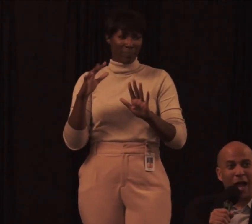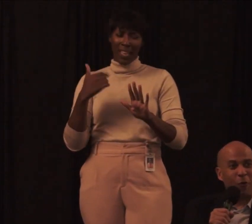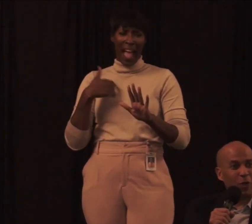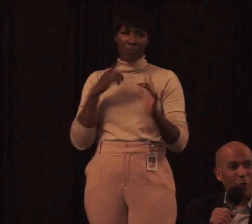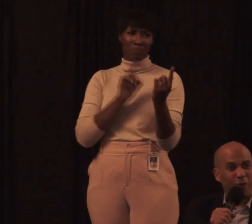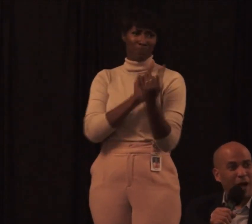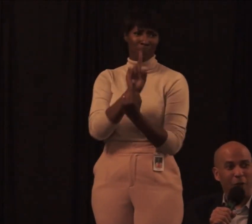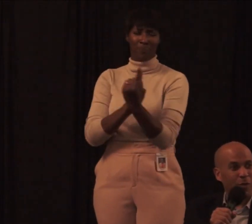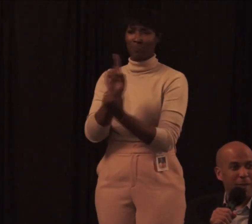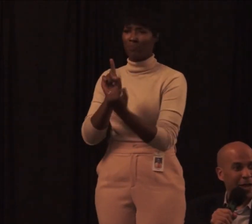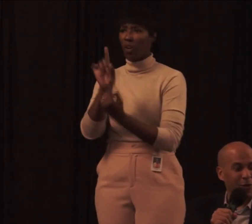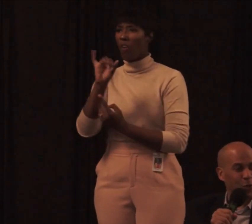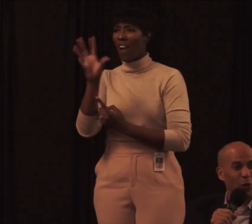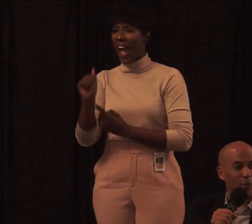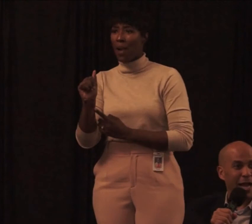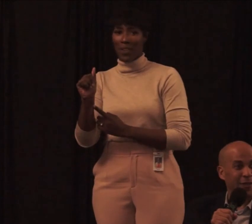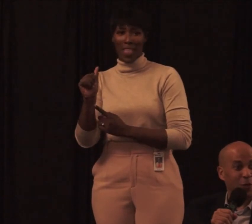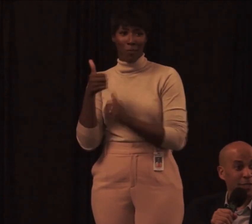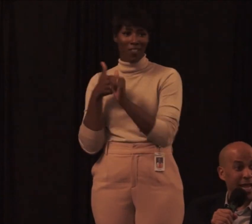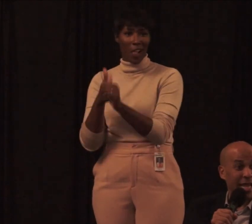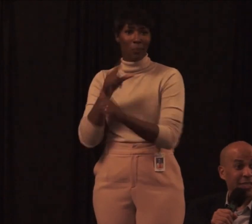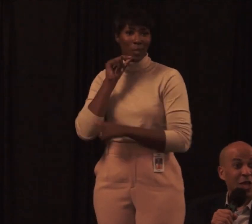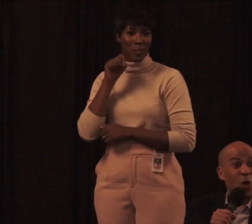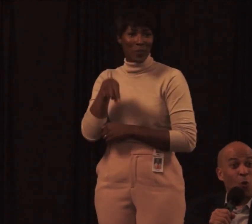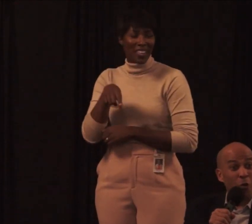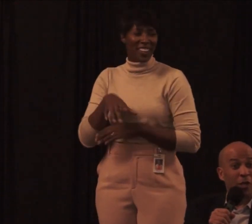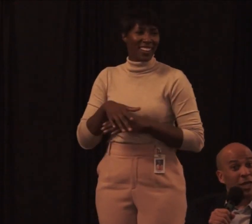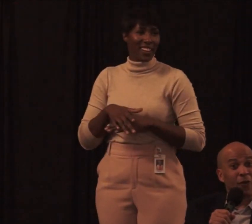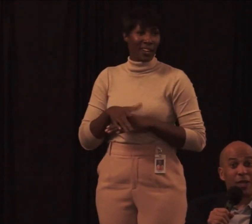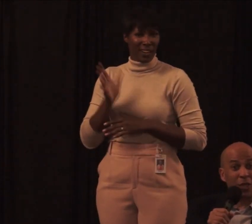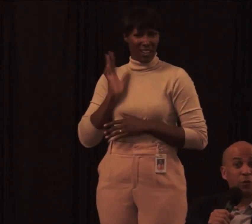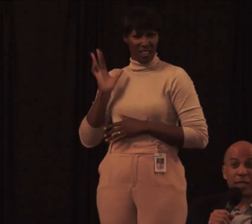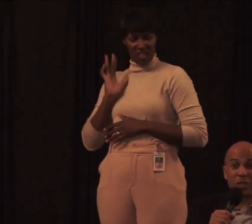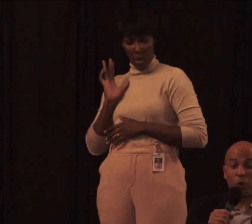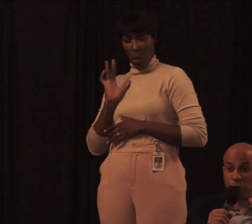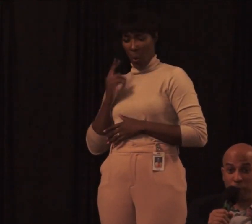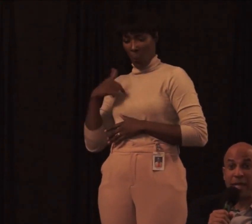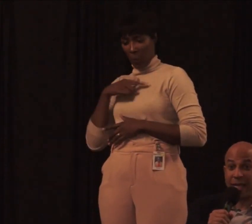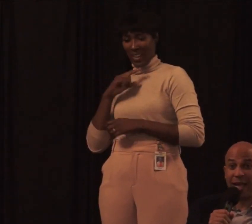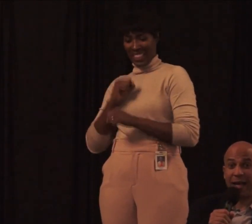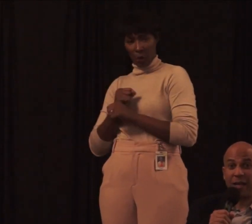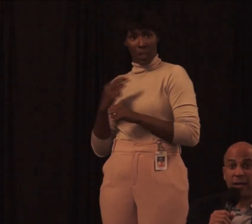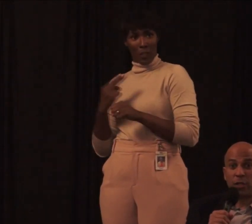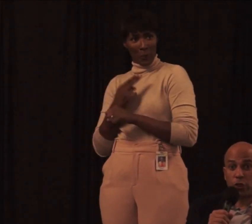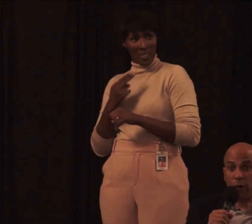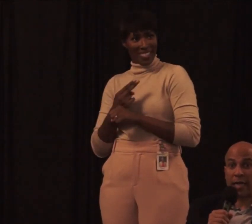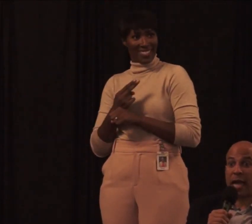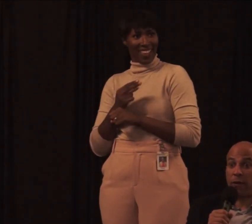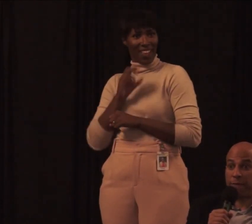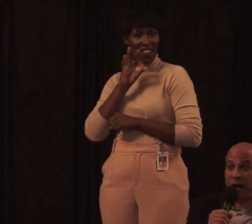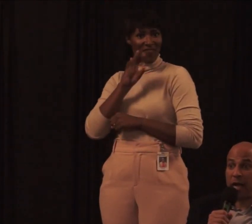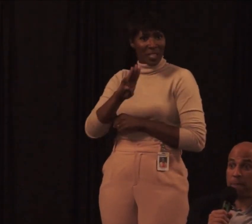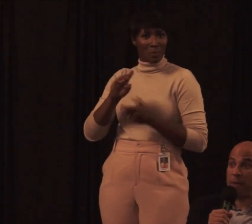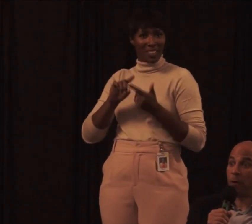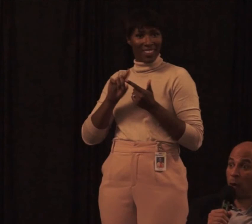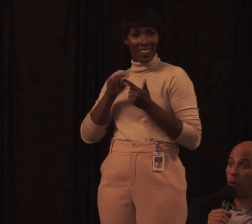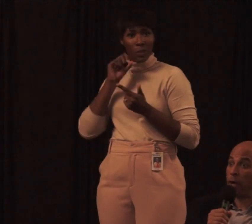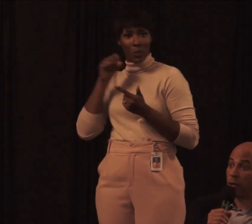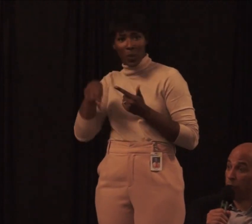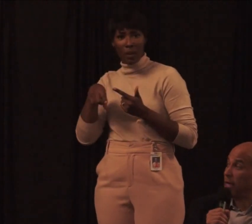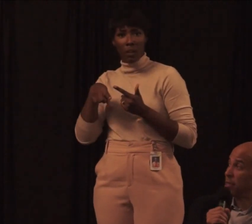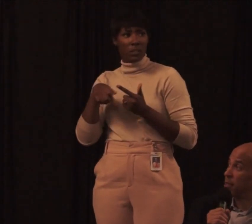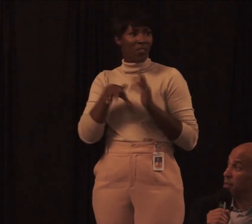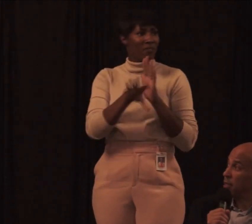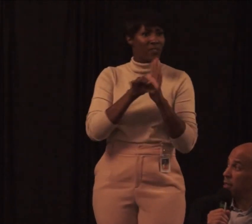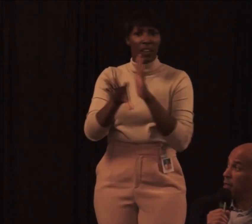people all over Iowa that were following me back on Twitter back in those days, we were literally using social media to track down and find people that